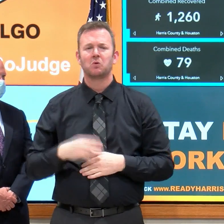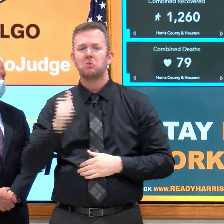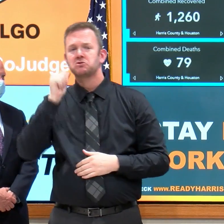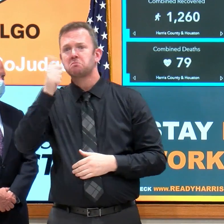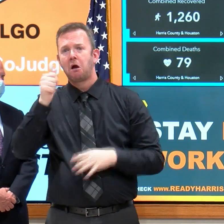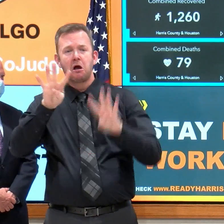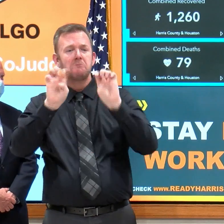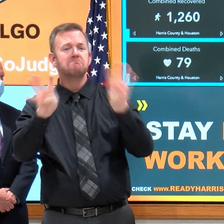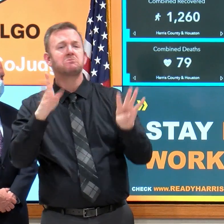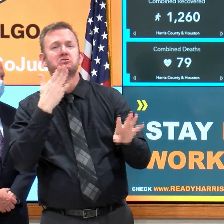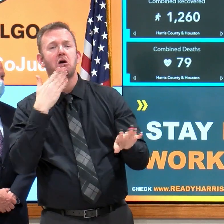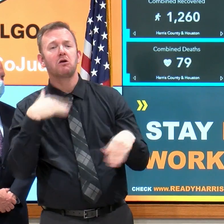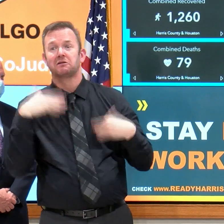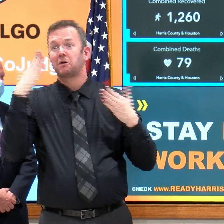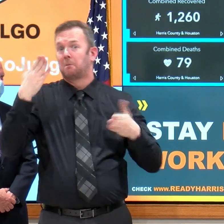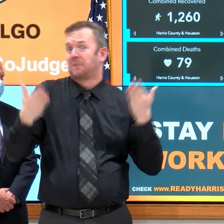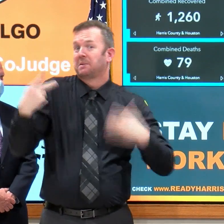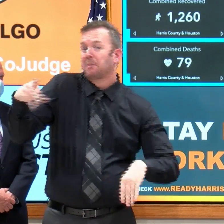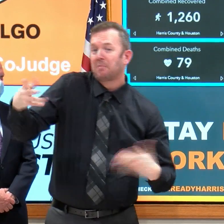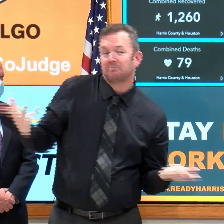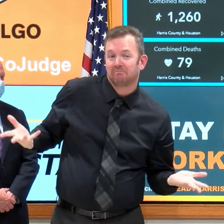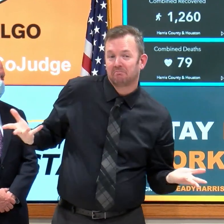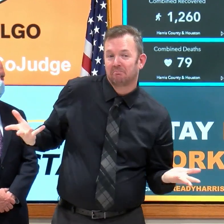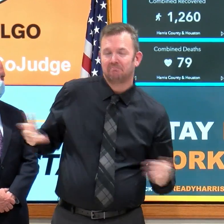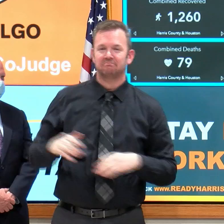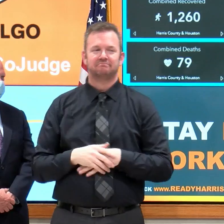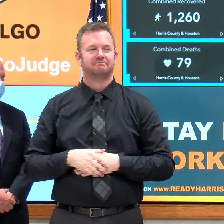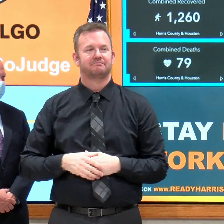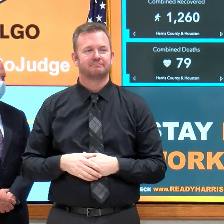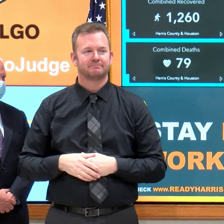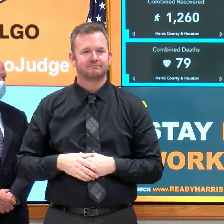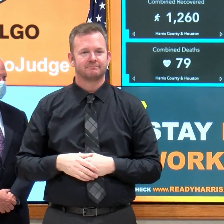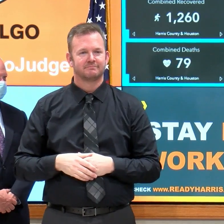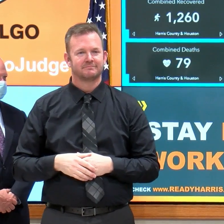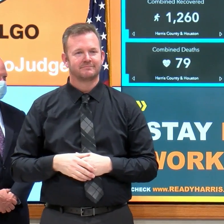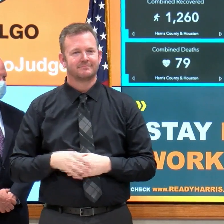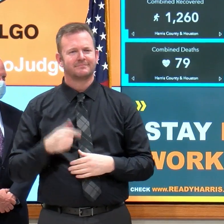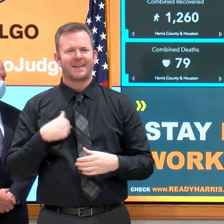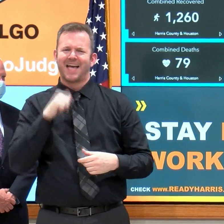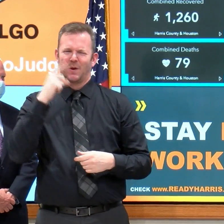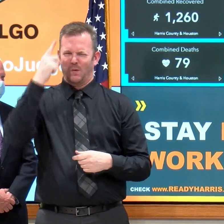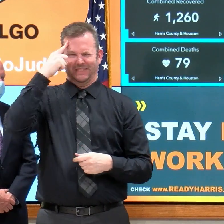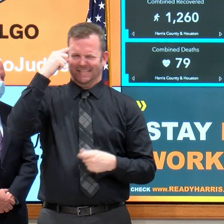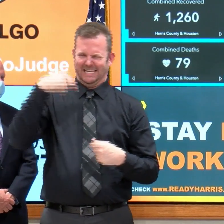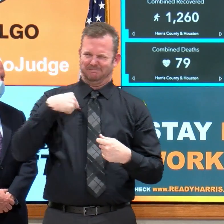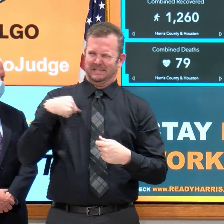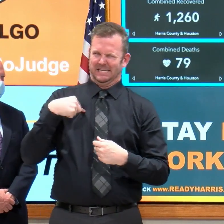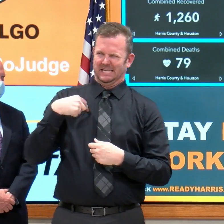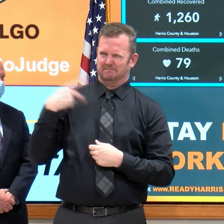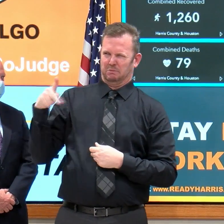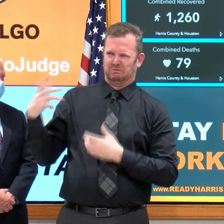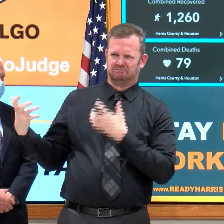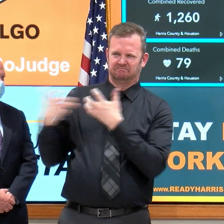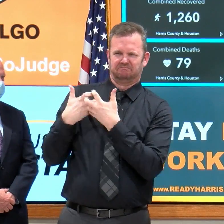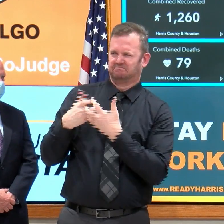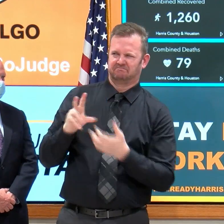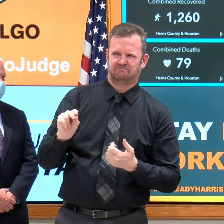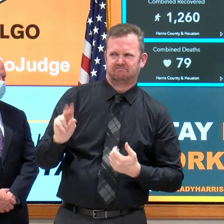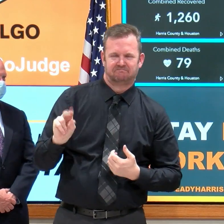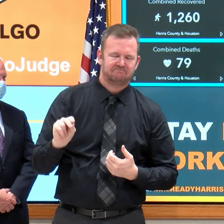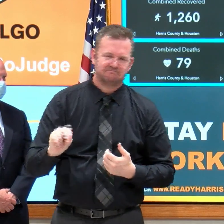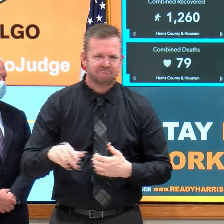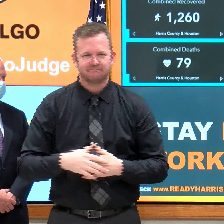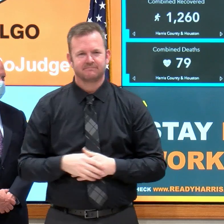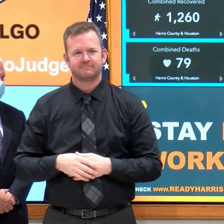be a purple day. Today, I don't think I have a purple face covering. But it's all